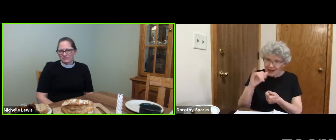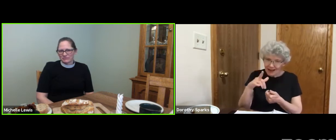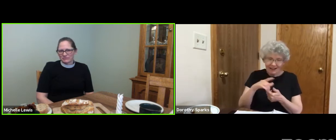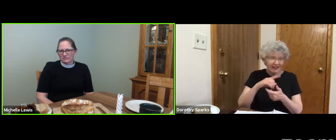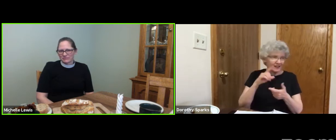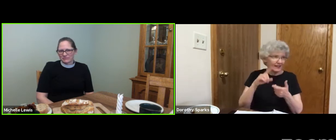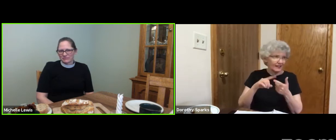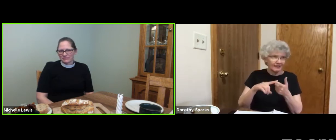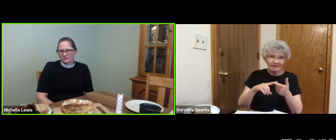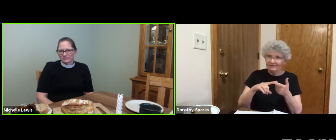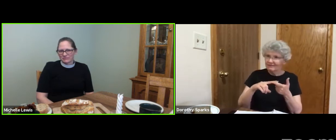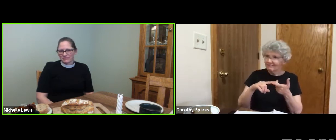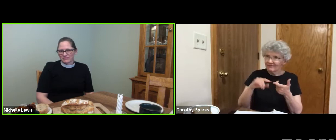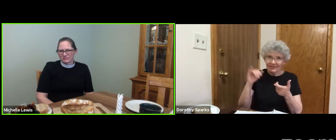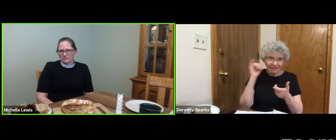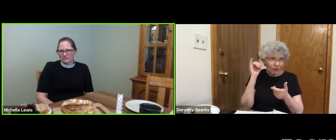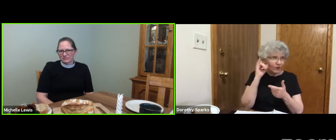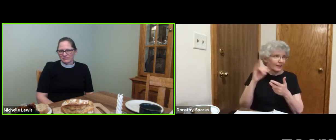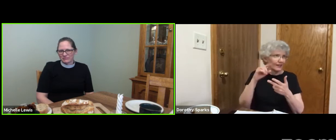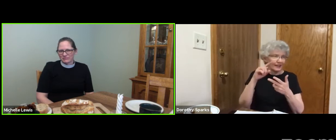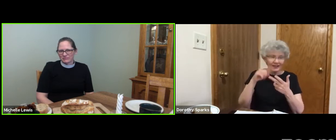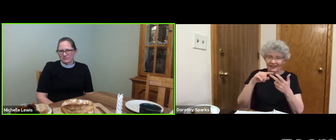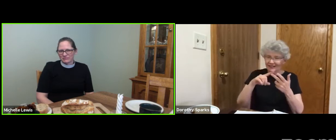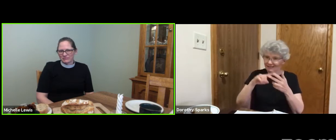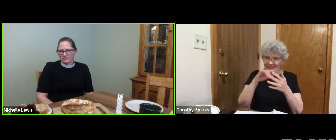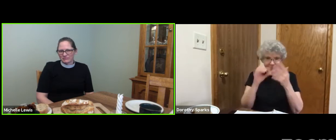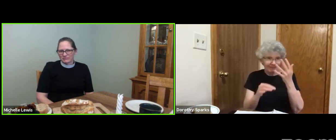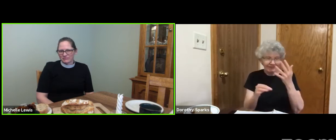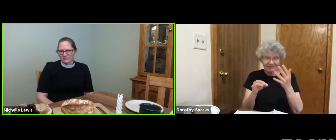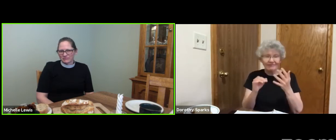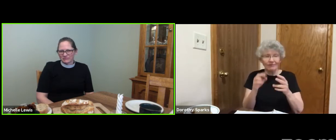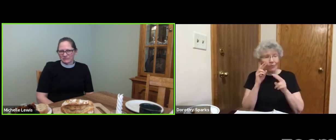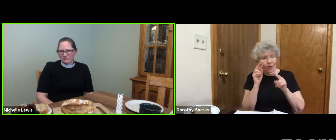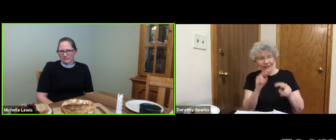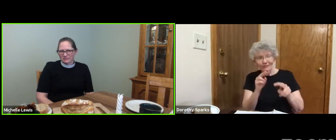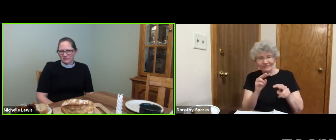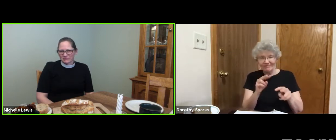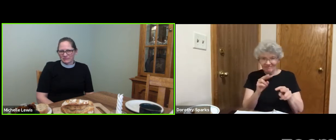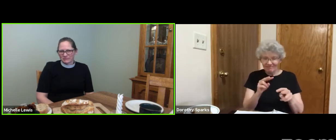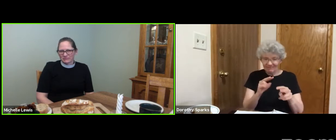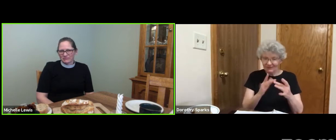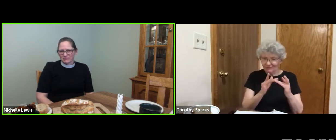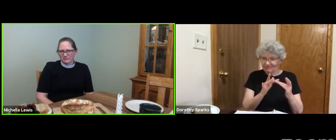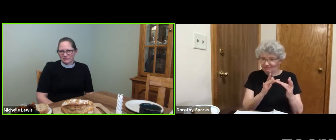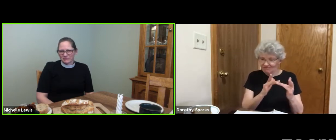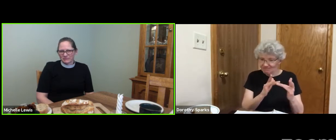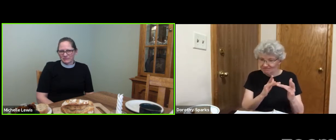can see the screen, and then begin the video for worship.